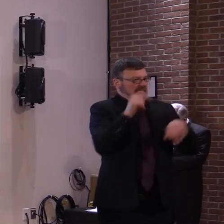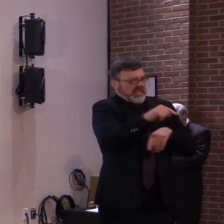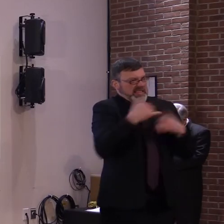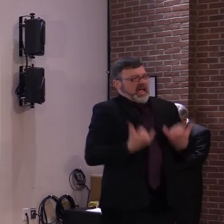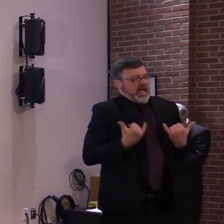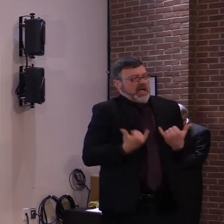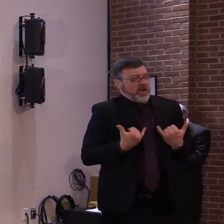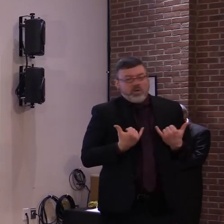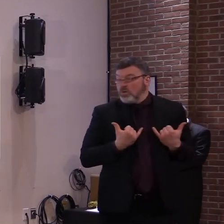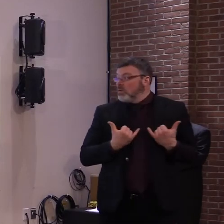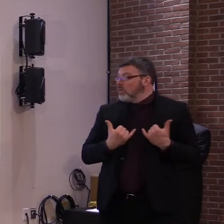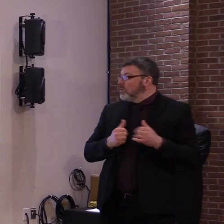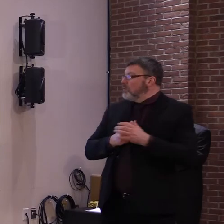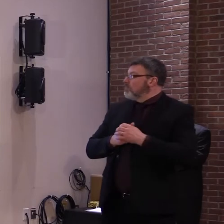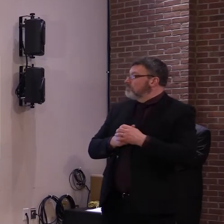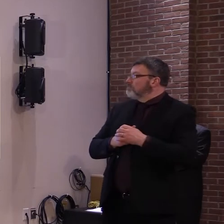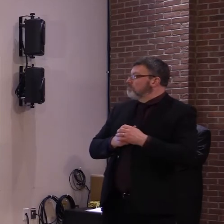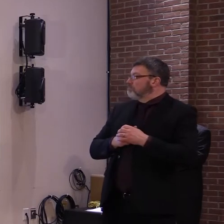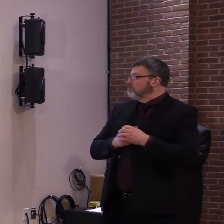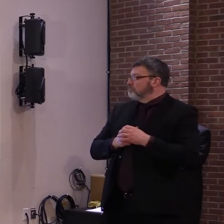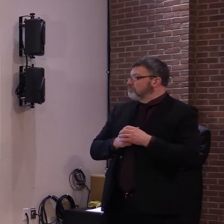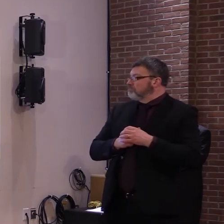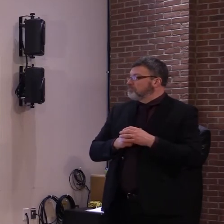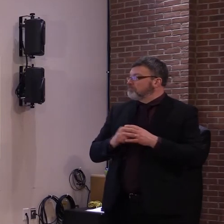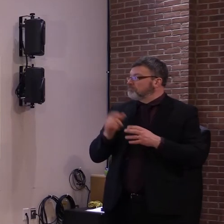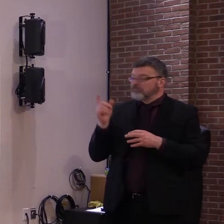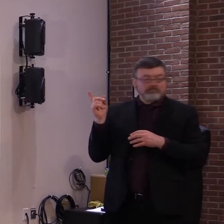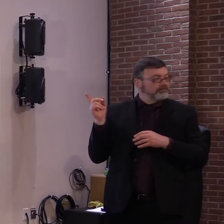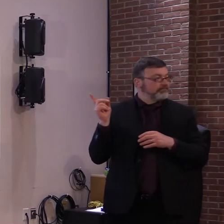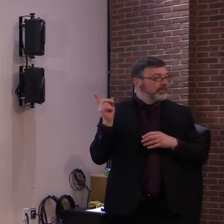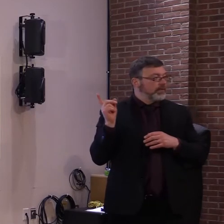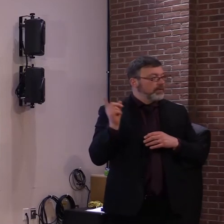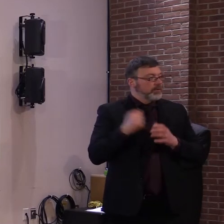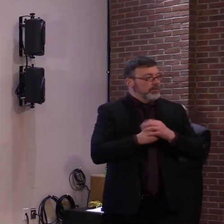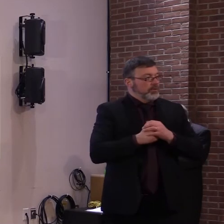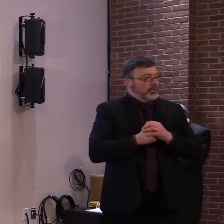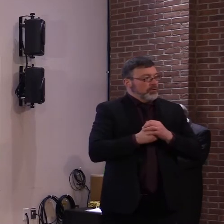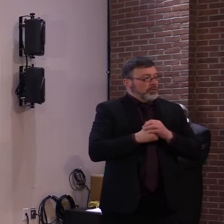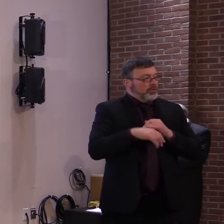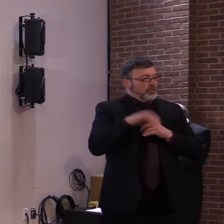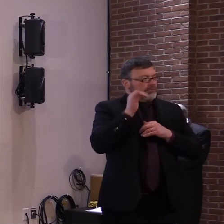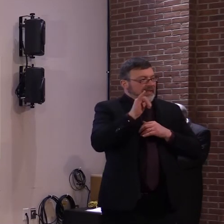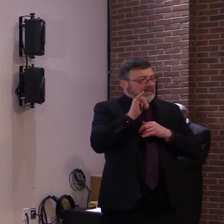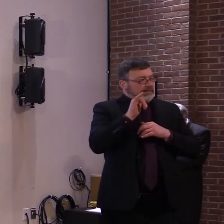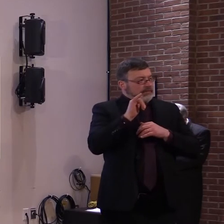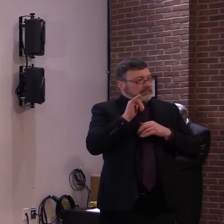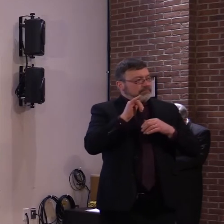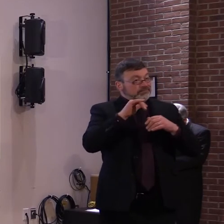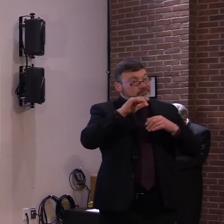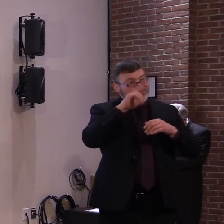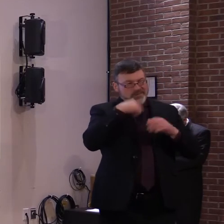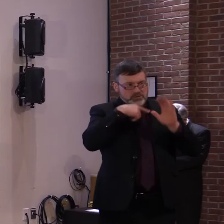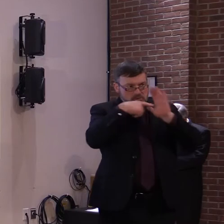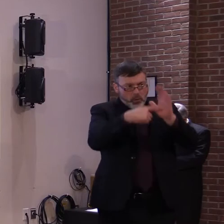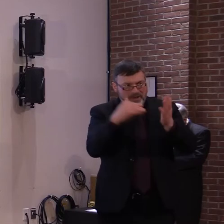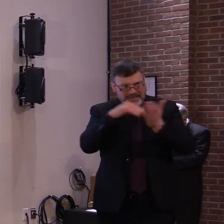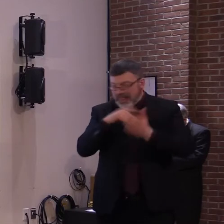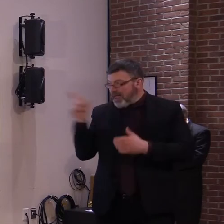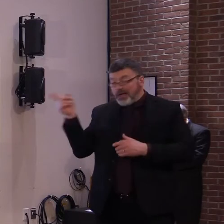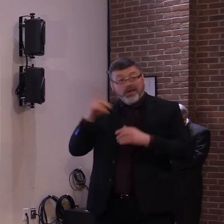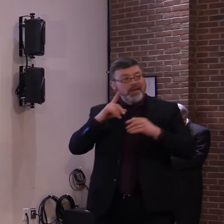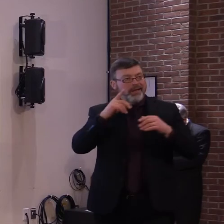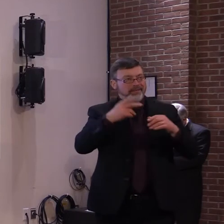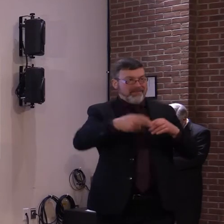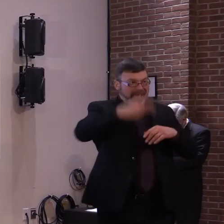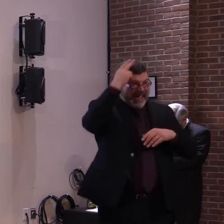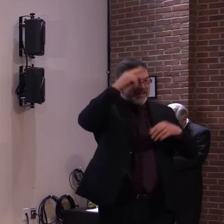so you can see the marked increase in the color purple as we've come closer to